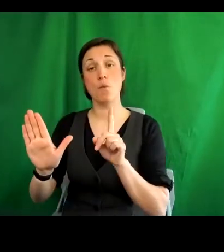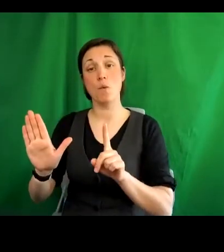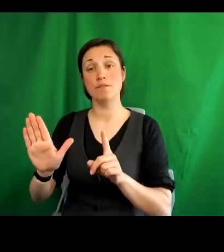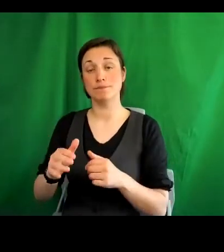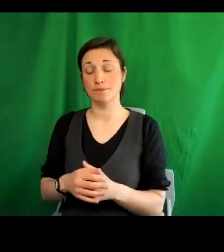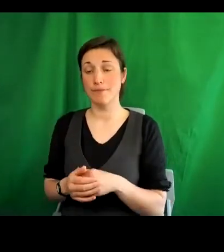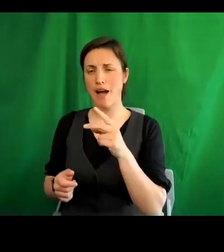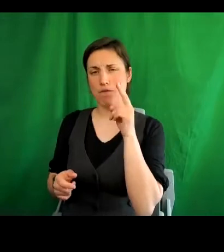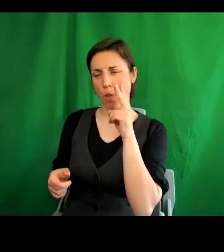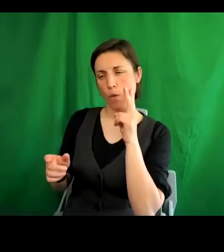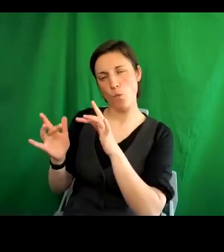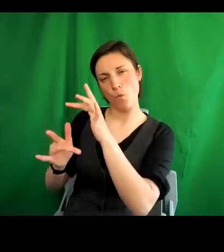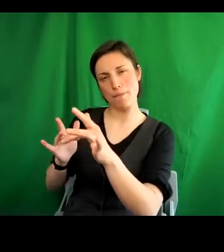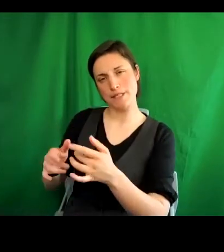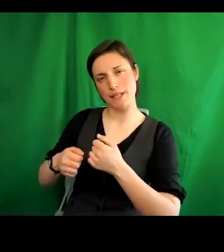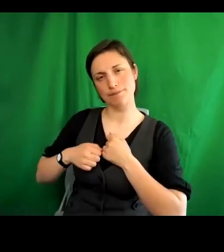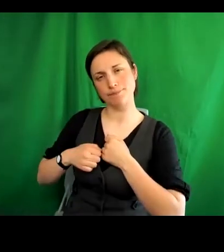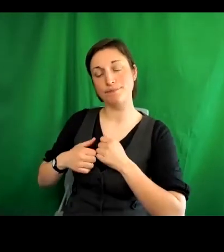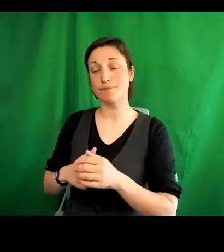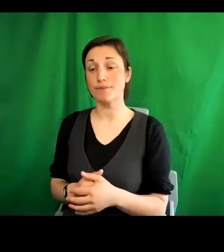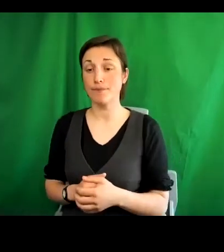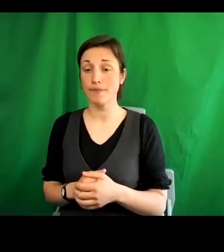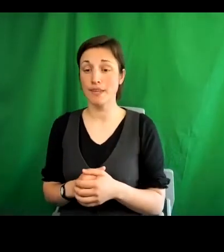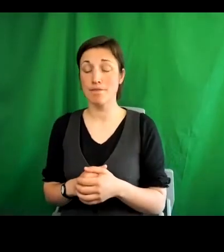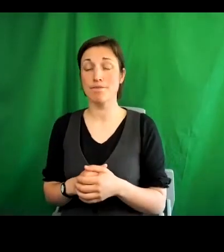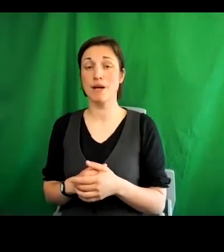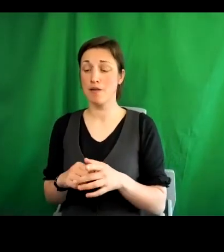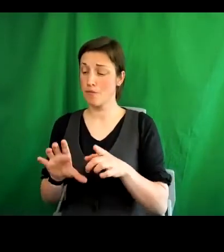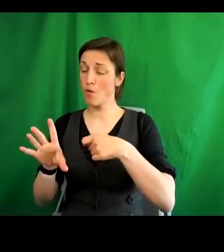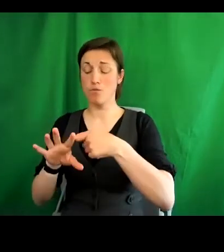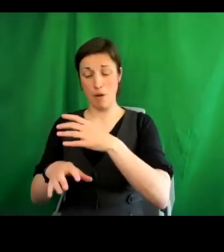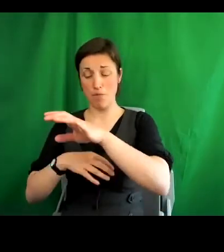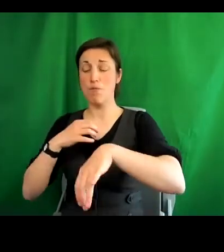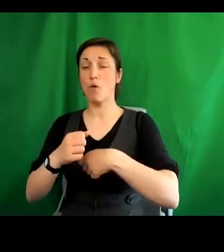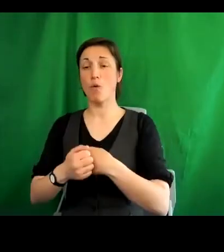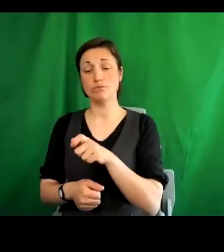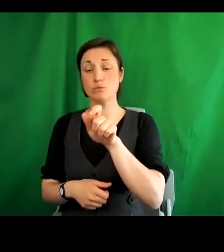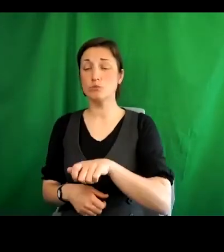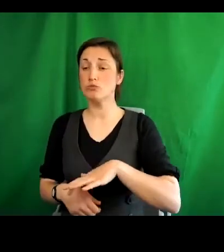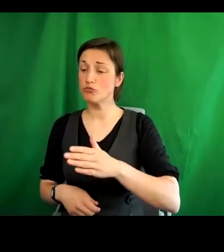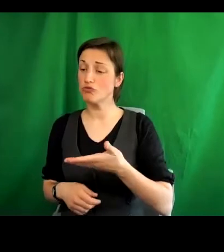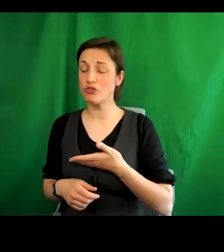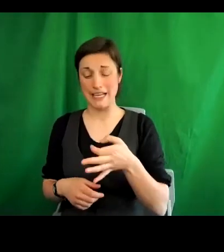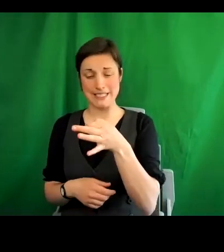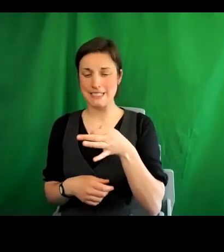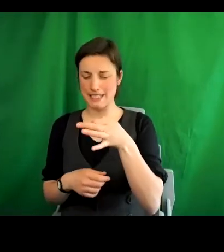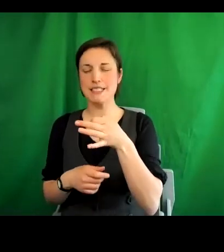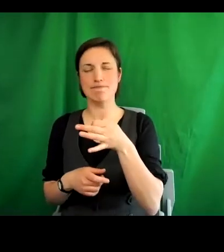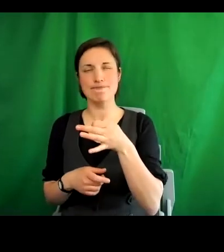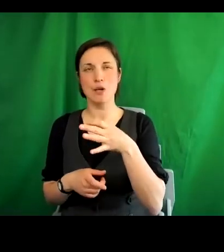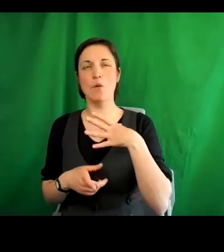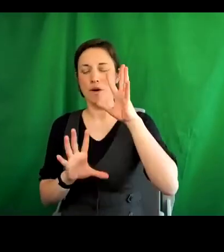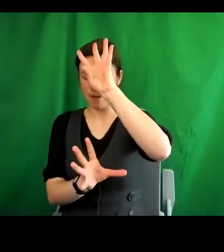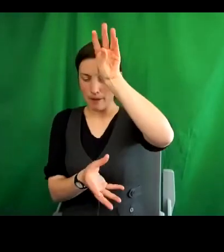But what we said was in becoming a human rights city York embraces a vision of a vibrant, diverse,